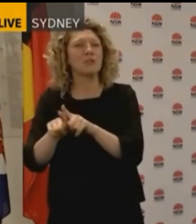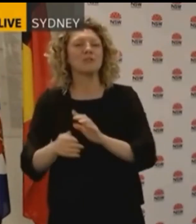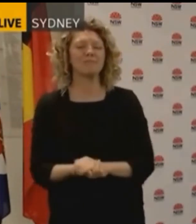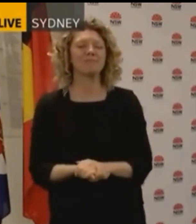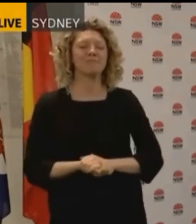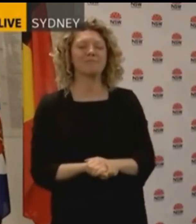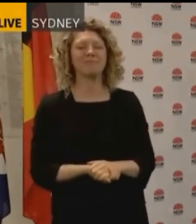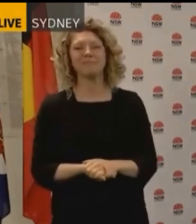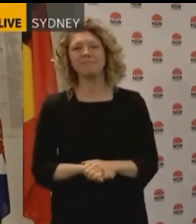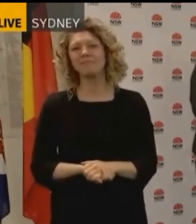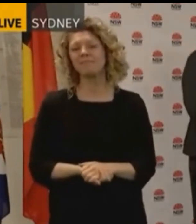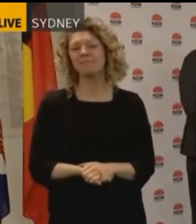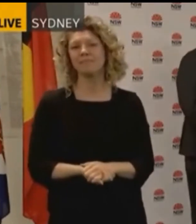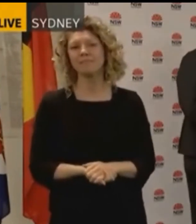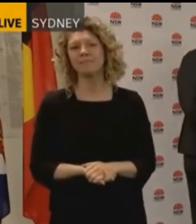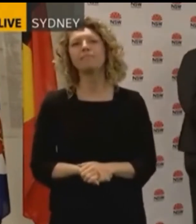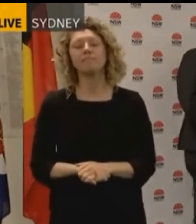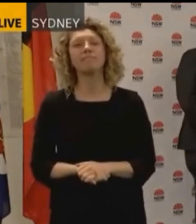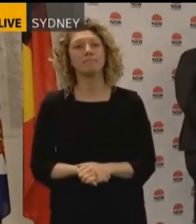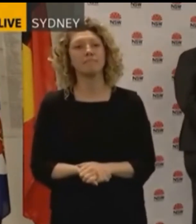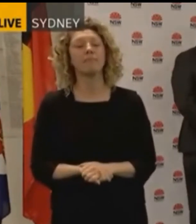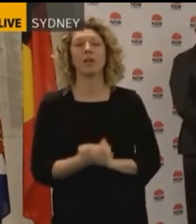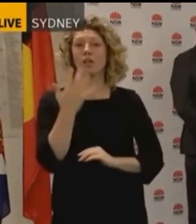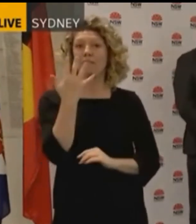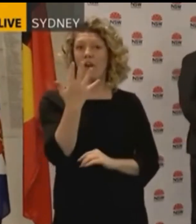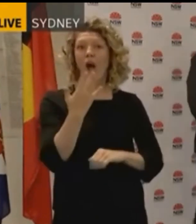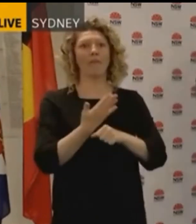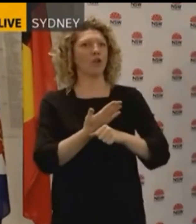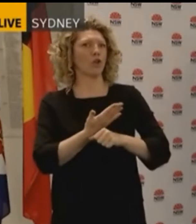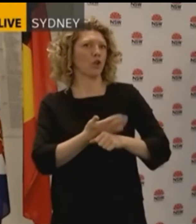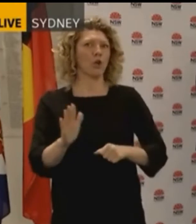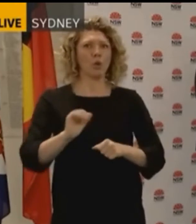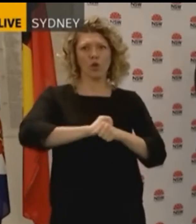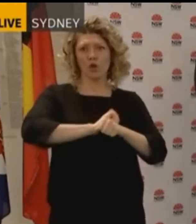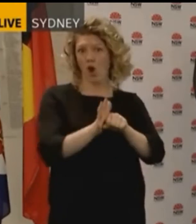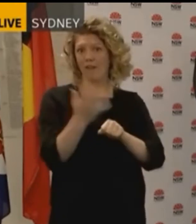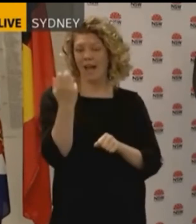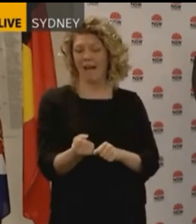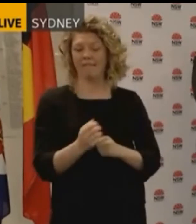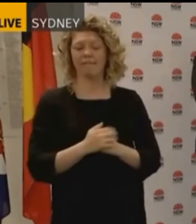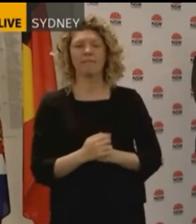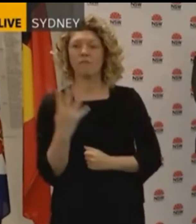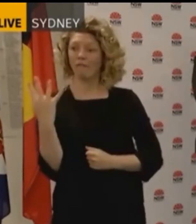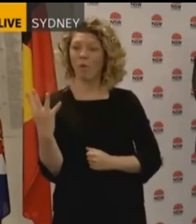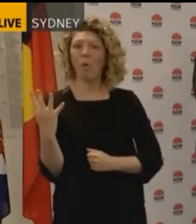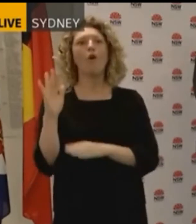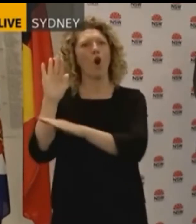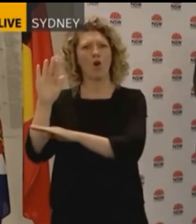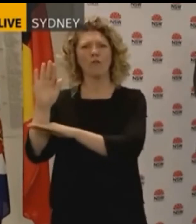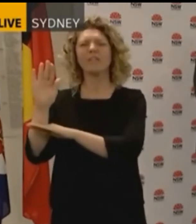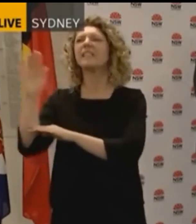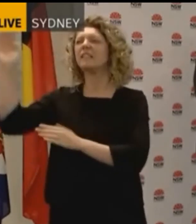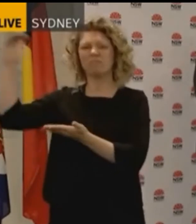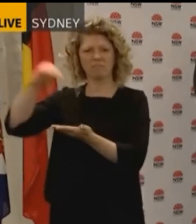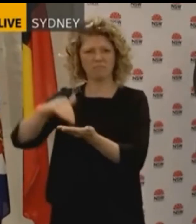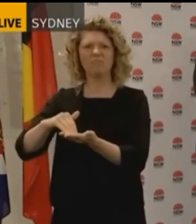So as the Premier indicated there were five new cases to eight pm last night four of those were overseas acquired